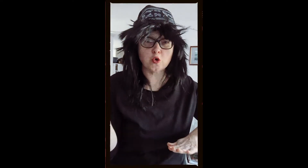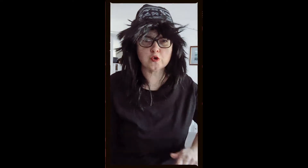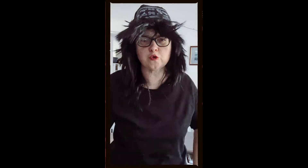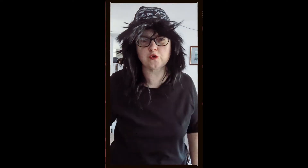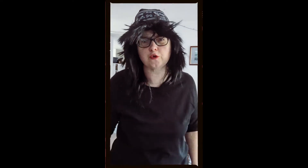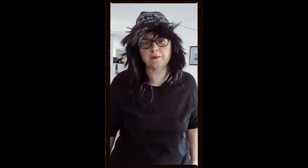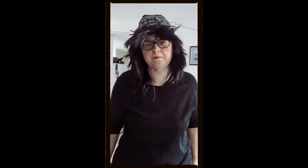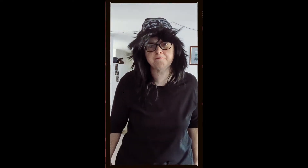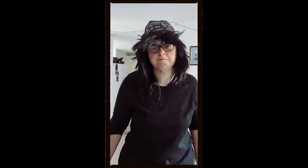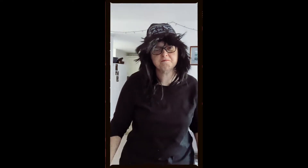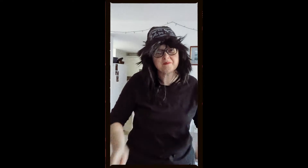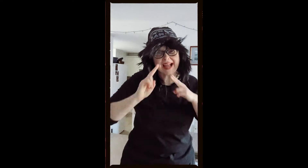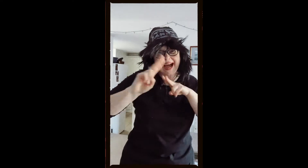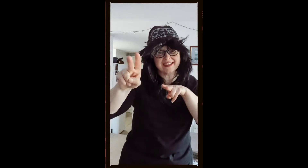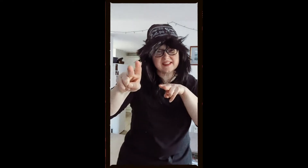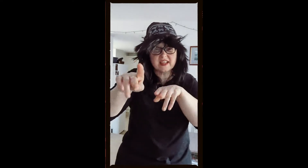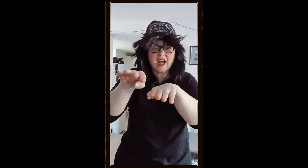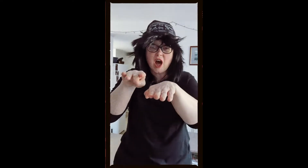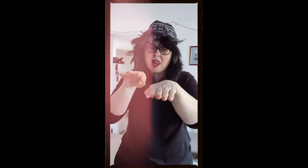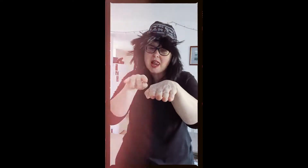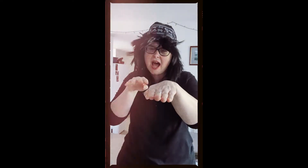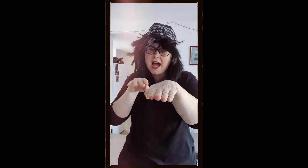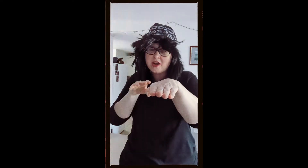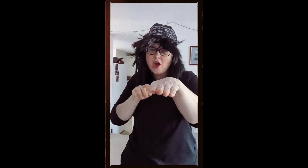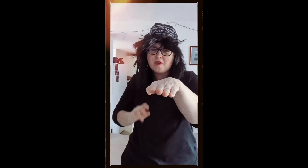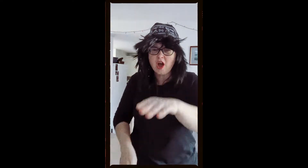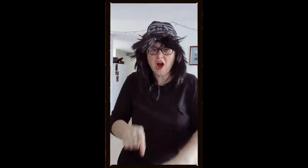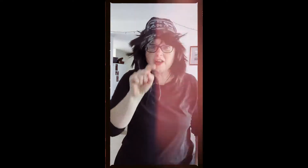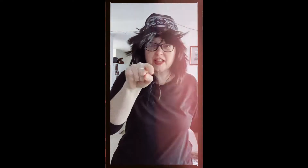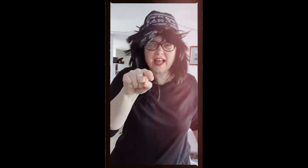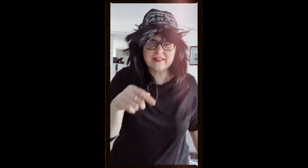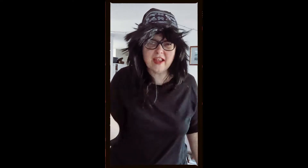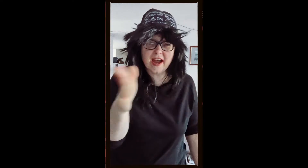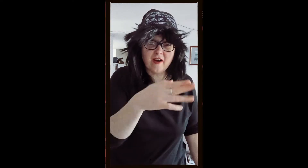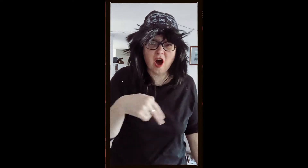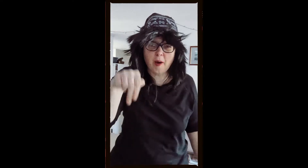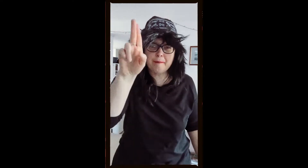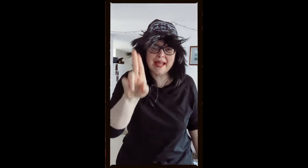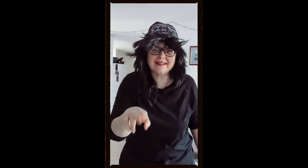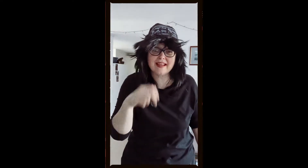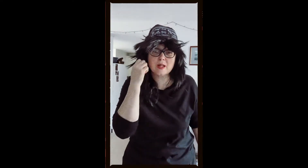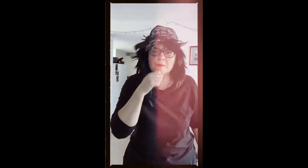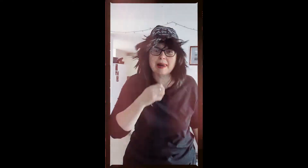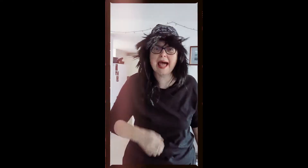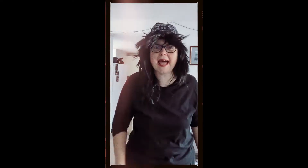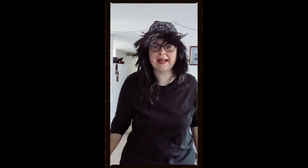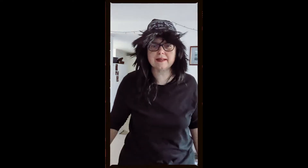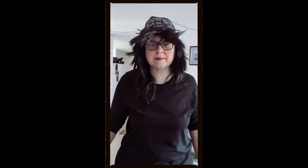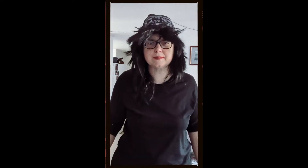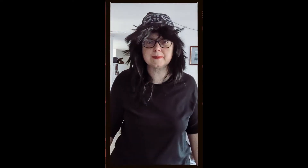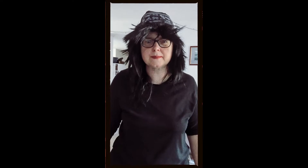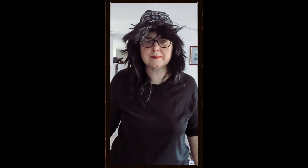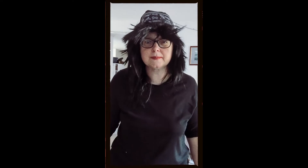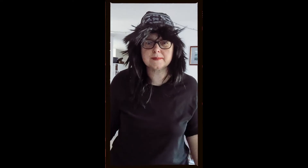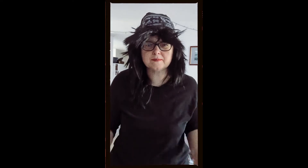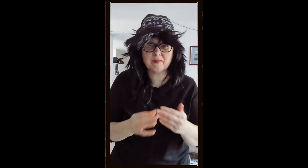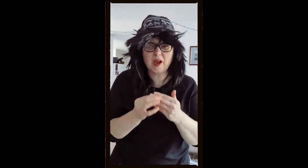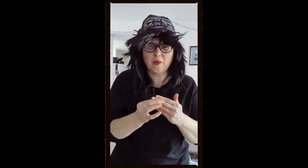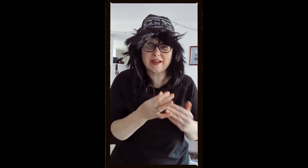I see a line of cars and they're all into black With